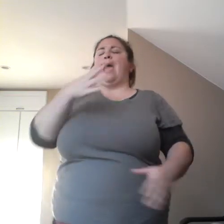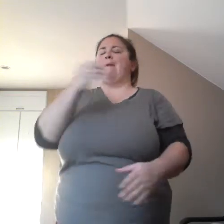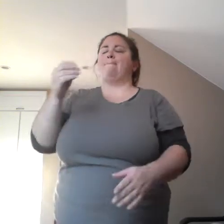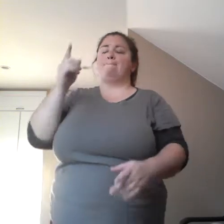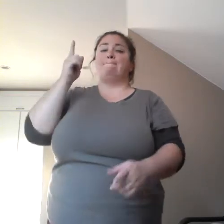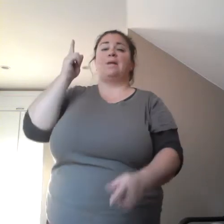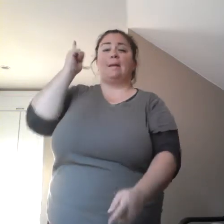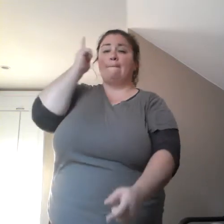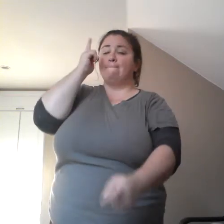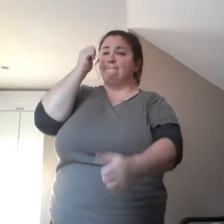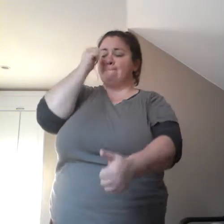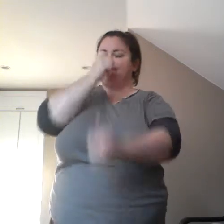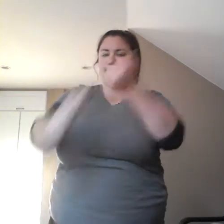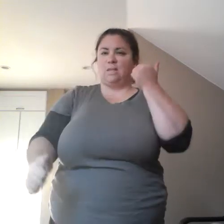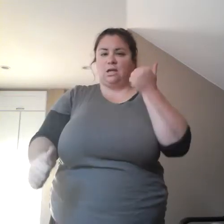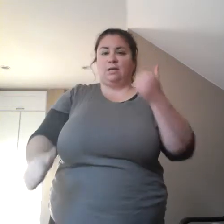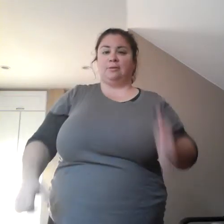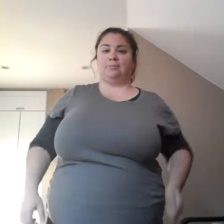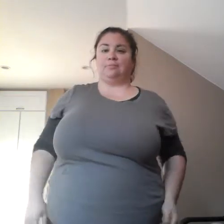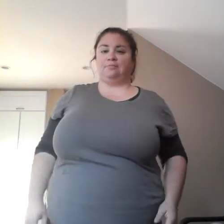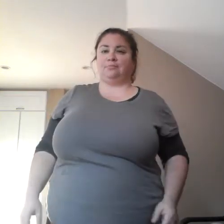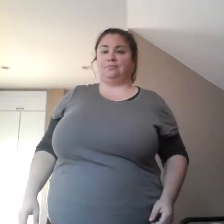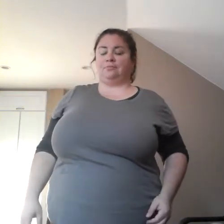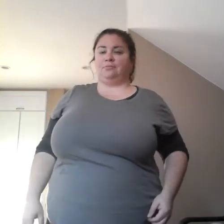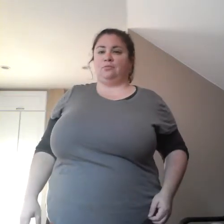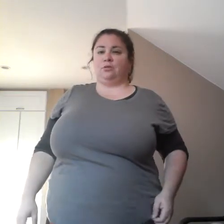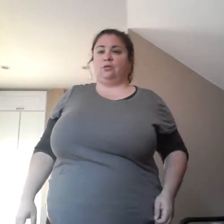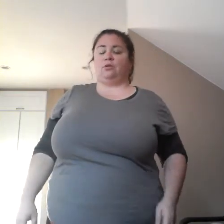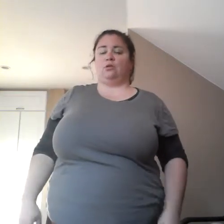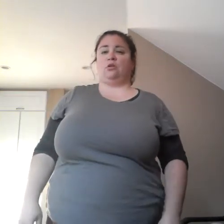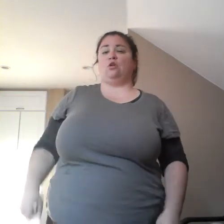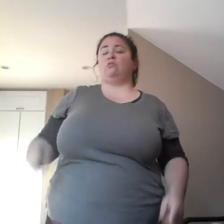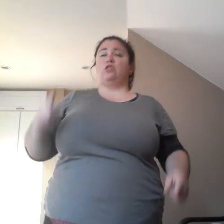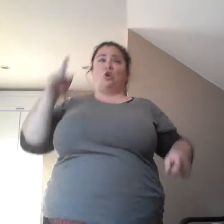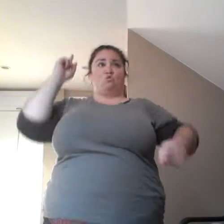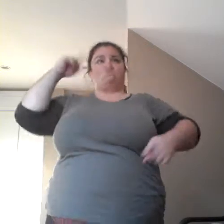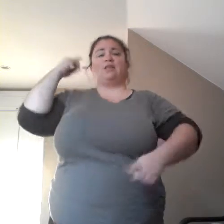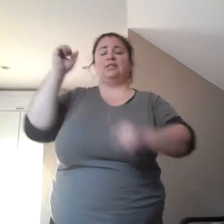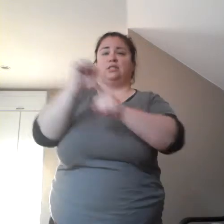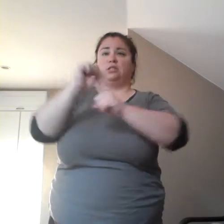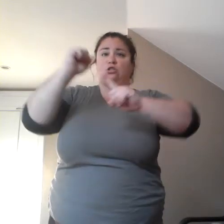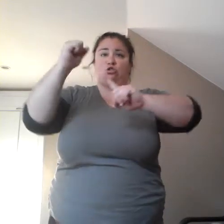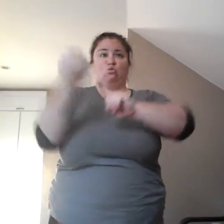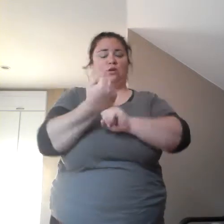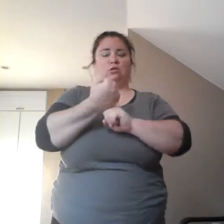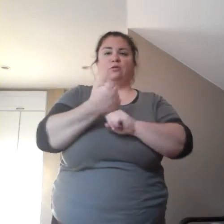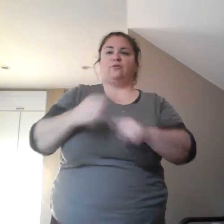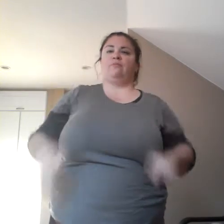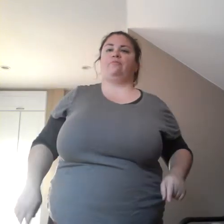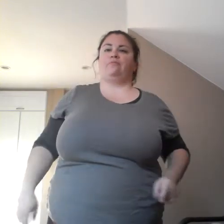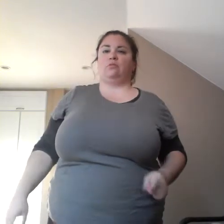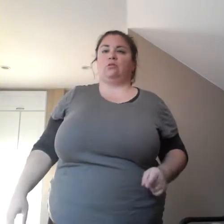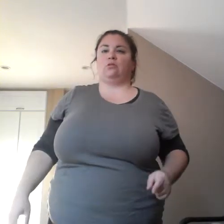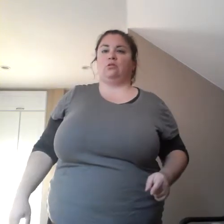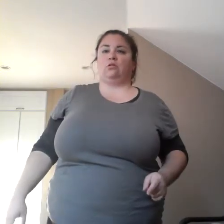um, and just, was a crazy situation. while, all while she was running around, she also was not wearing any pants.